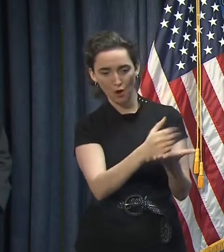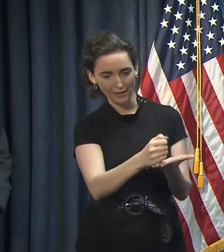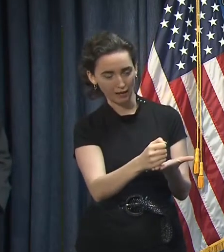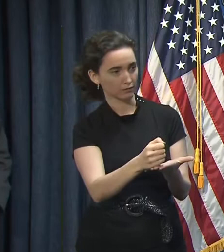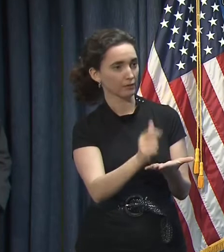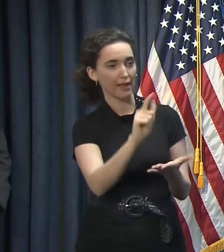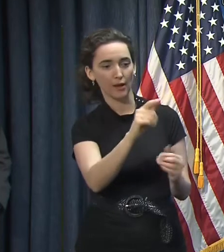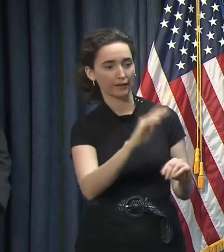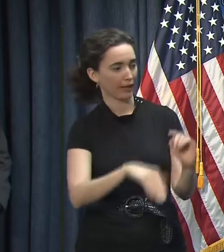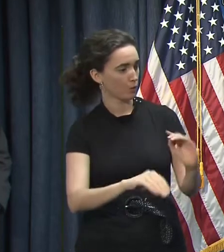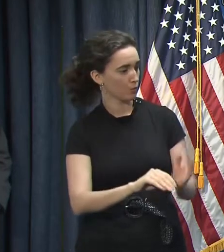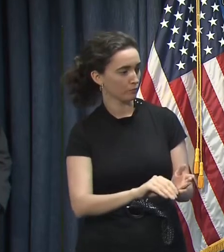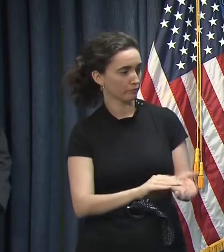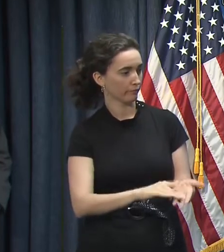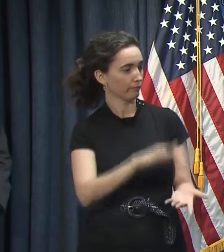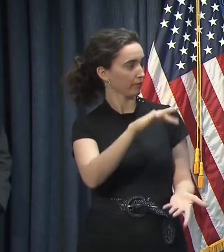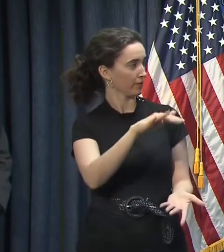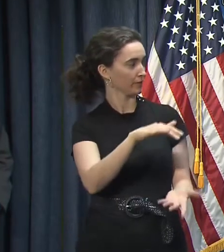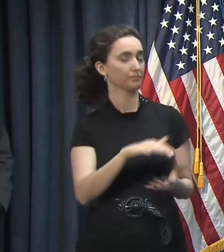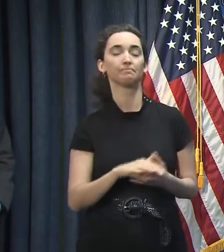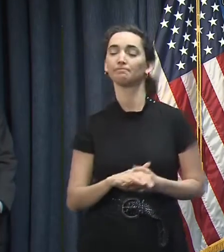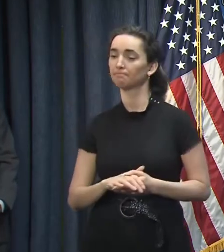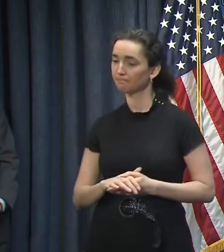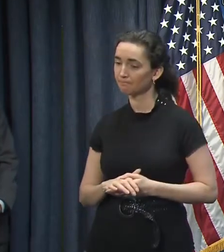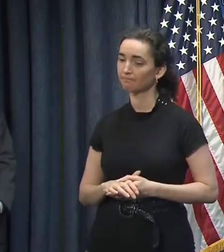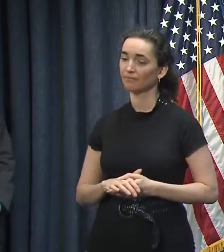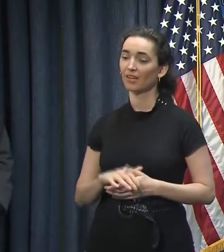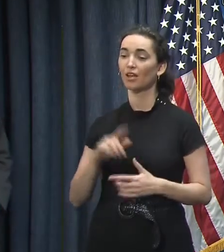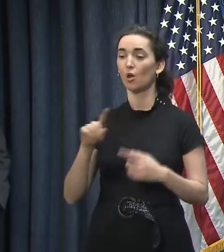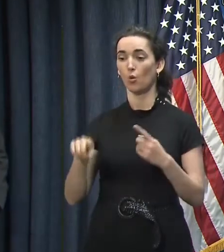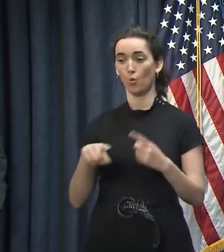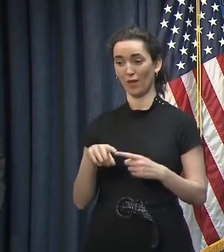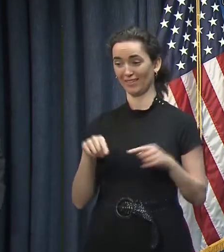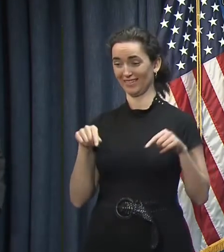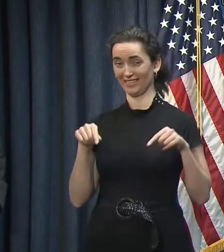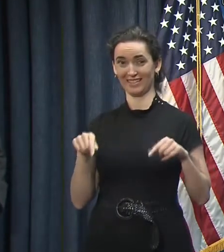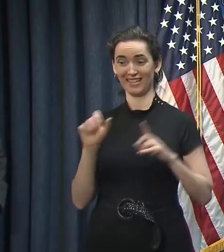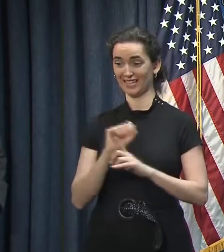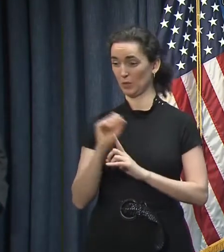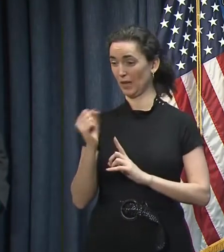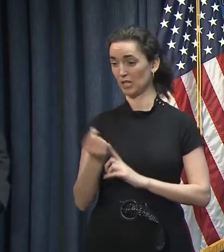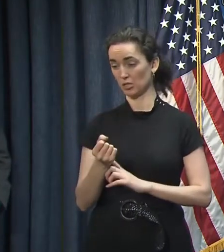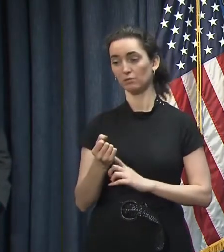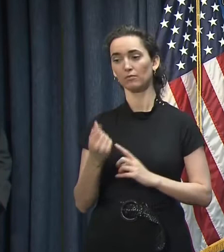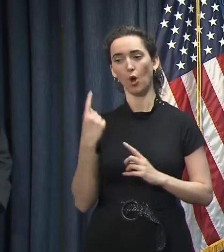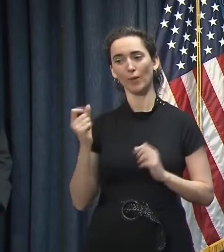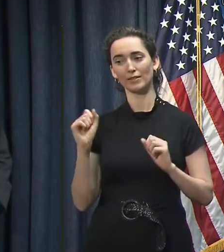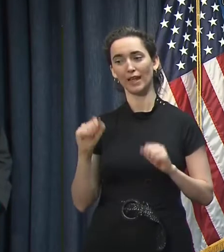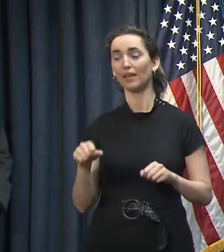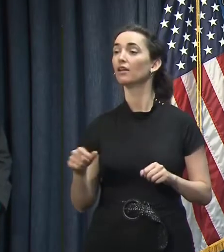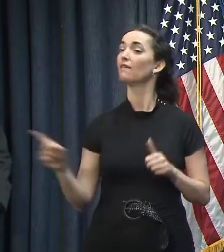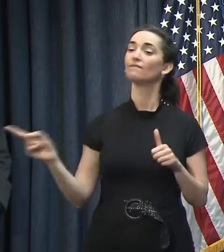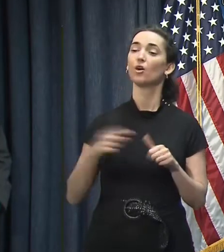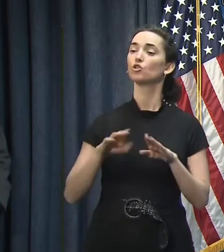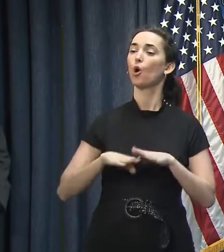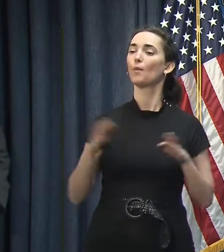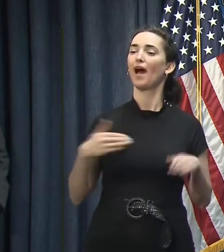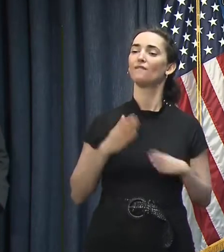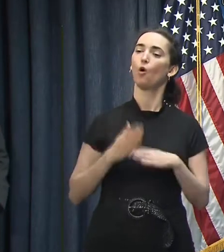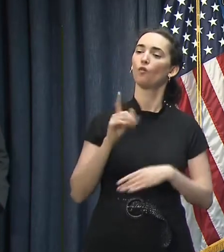refill? Yeah, well, there's always that trouble when you have a situation like this. You know, we started out at over a billion dollars